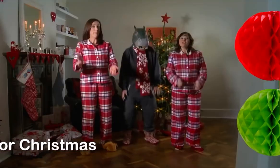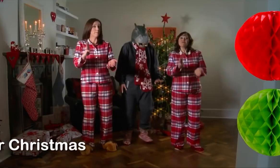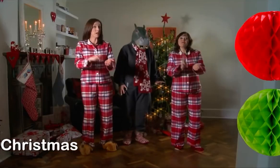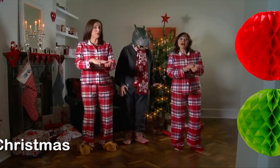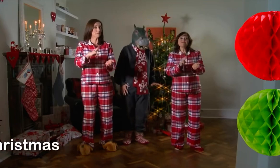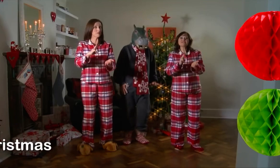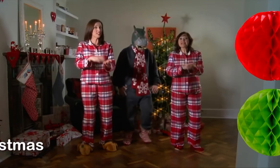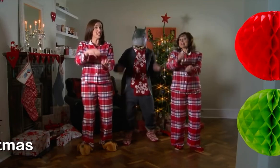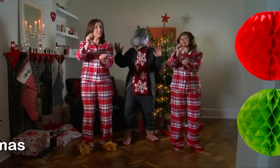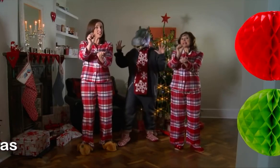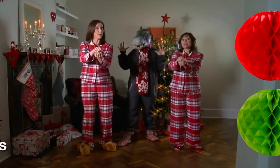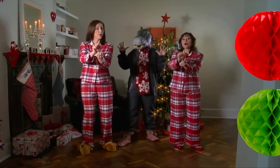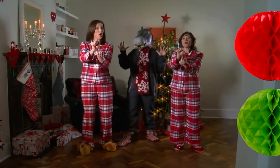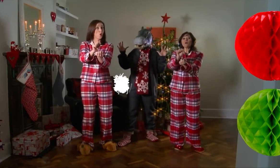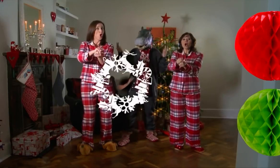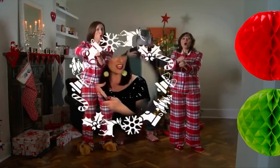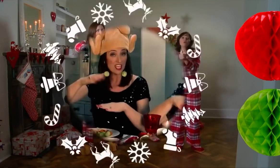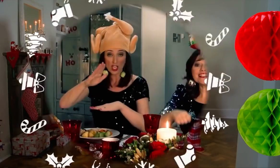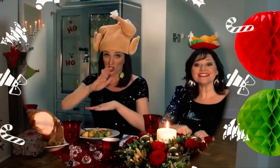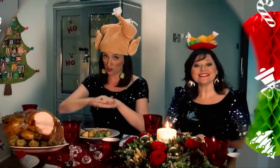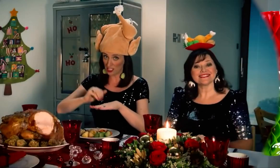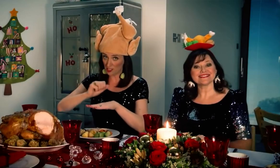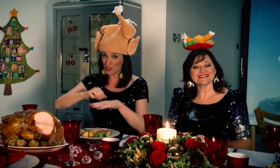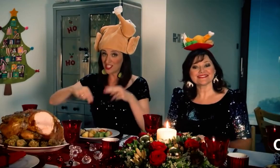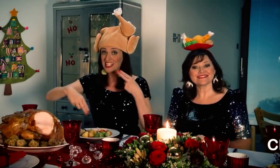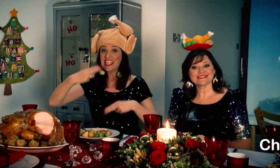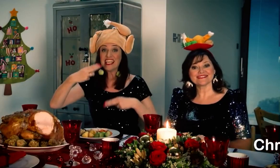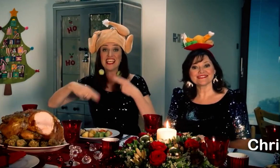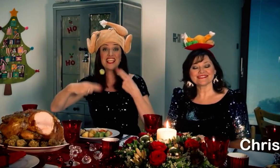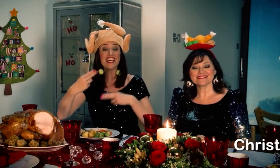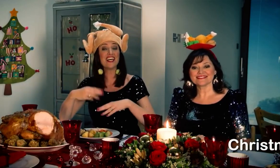Mum says a hippo would eat Christmas dinner